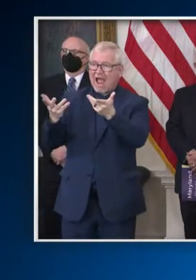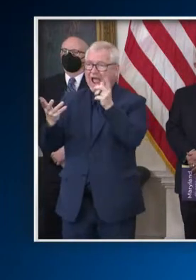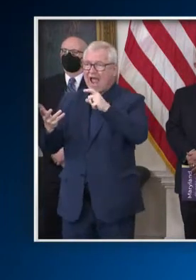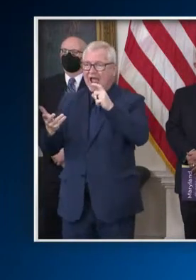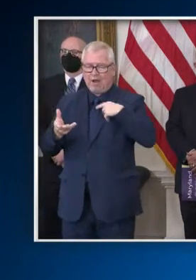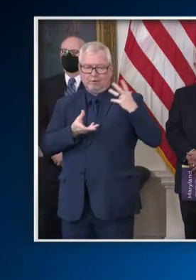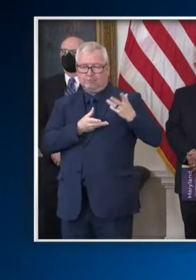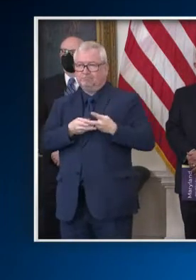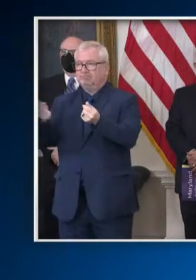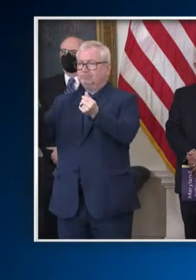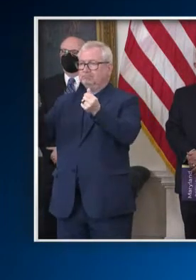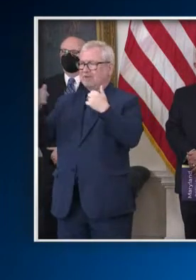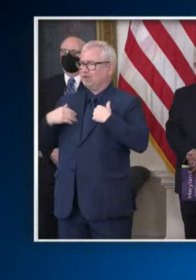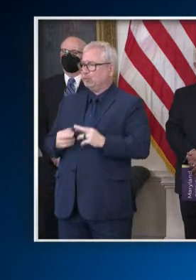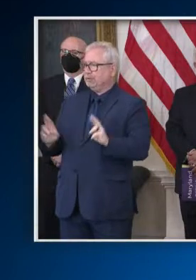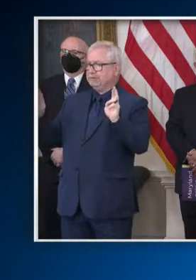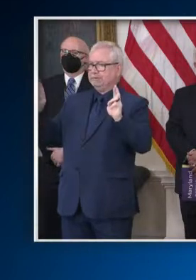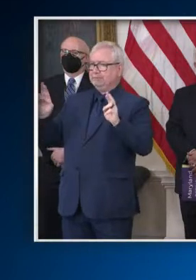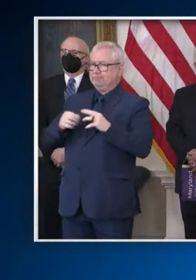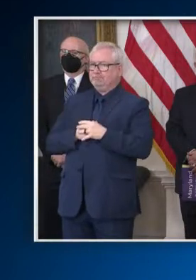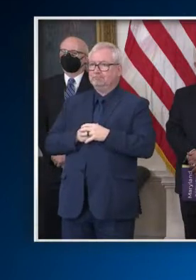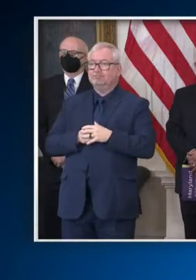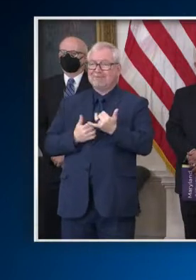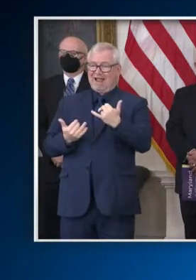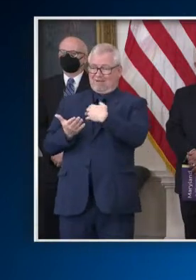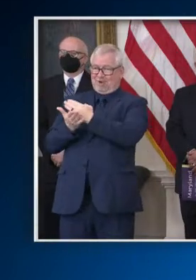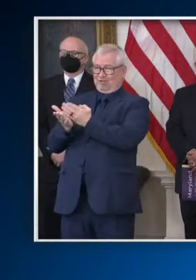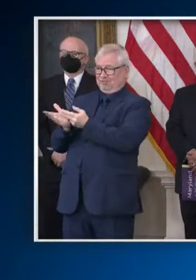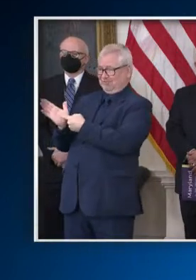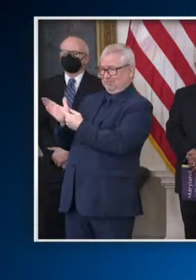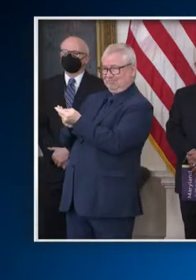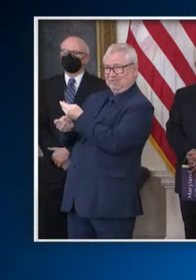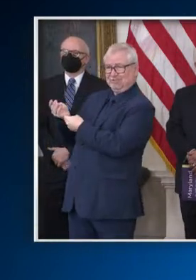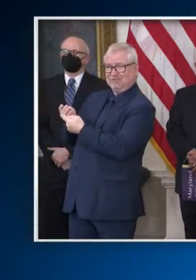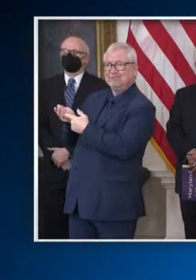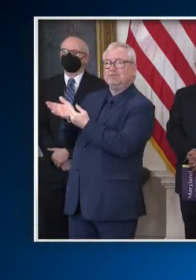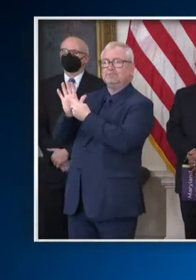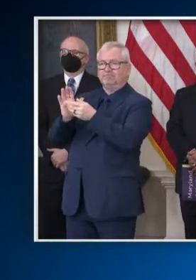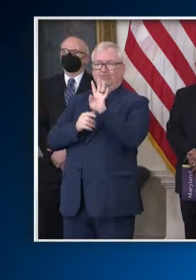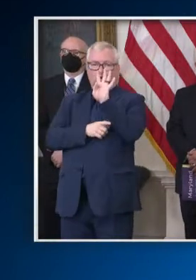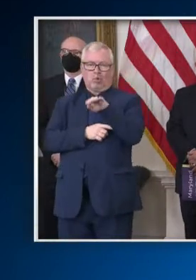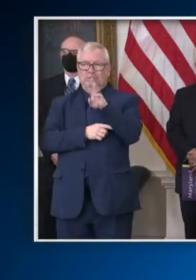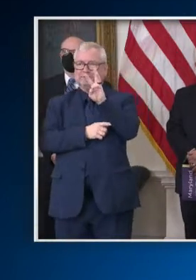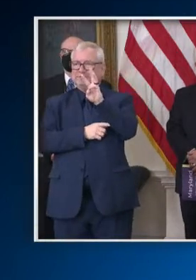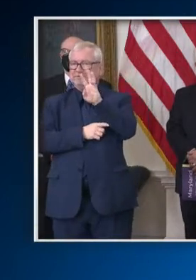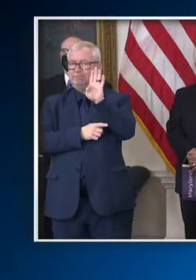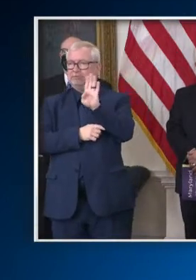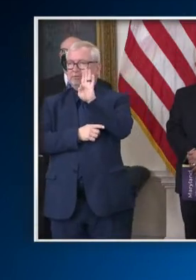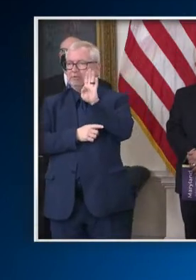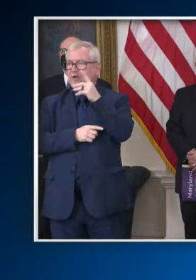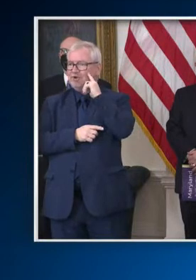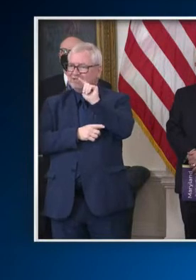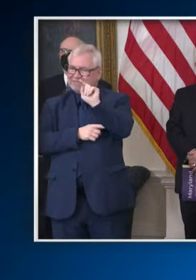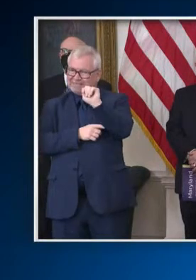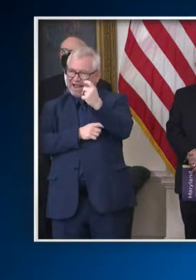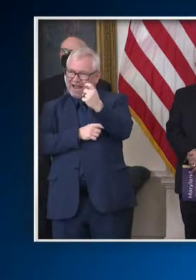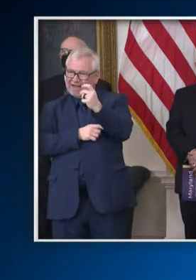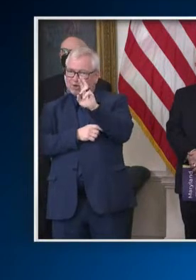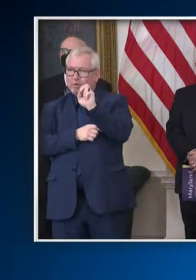deliver more than $4.6 billion in tax relief for hardworking families,